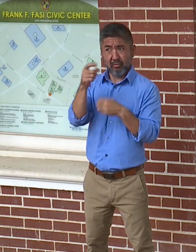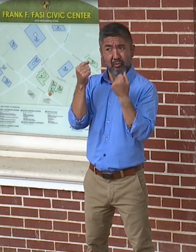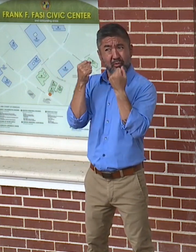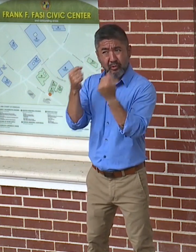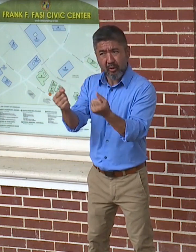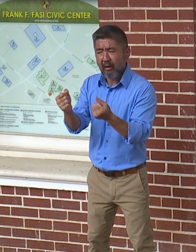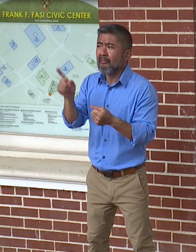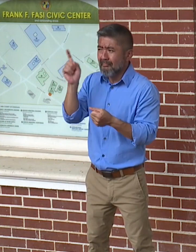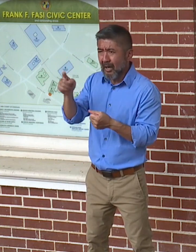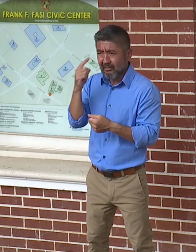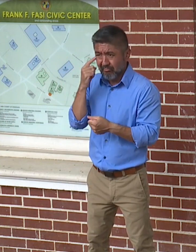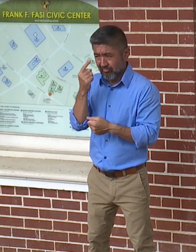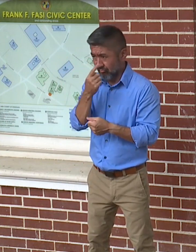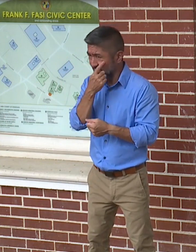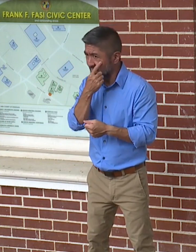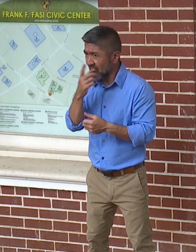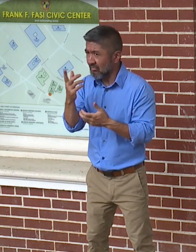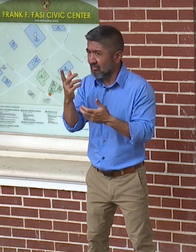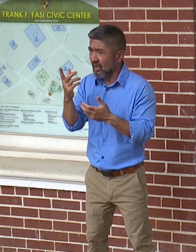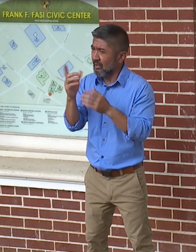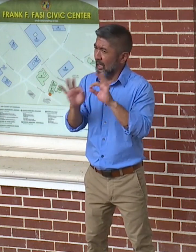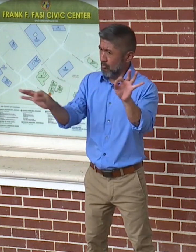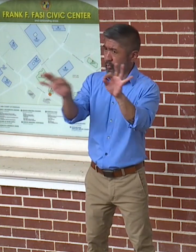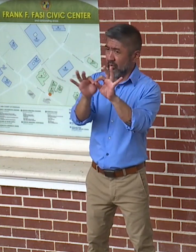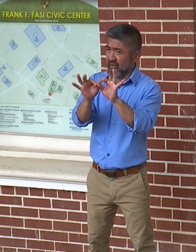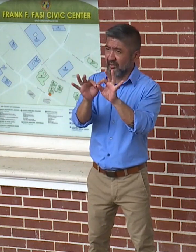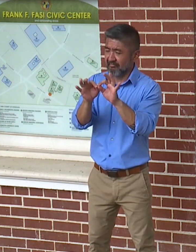driving is of utmost importance.